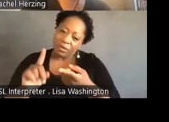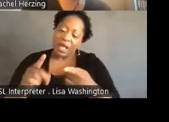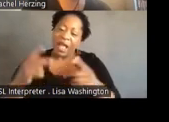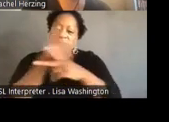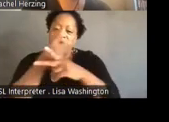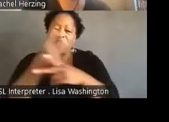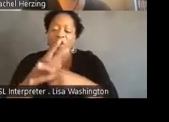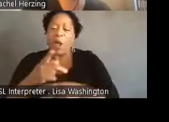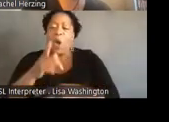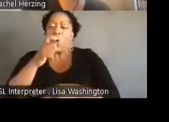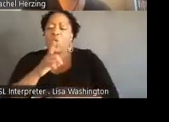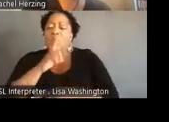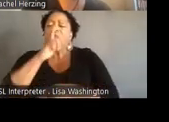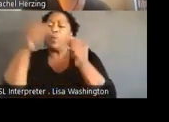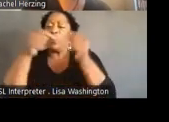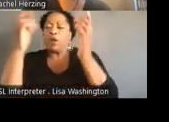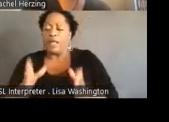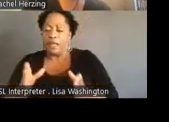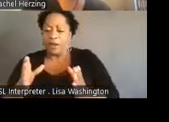enemy was.